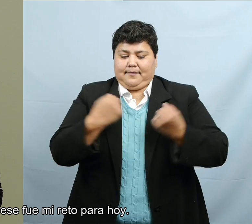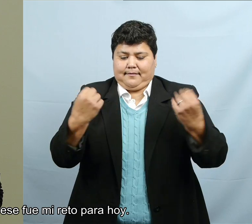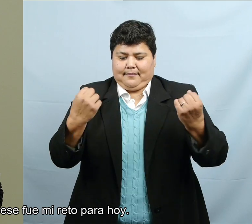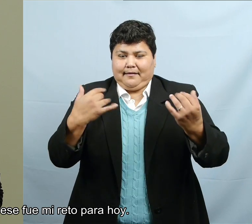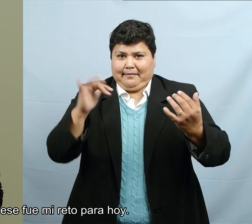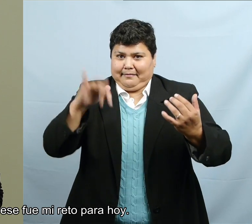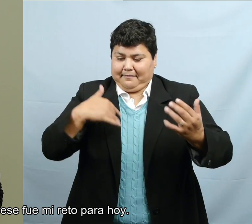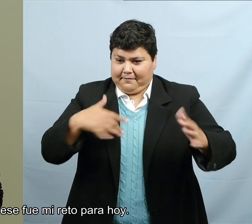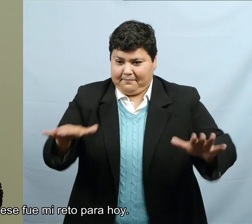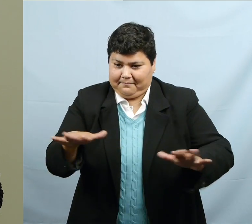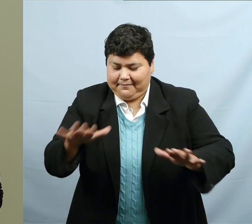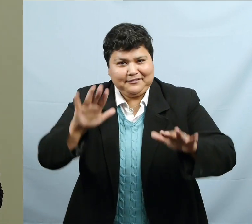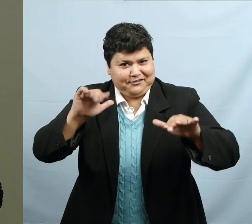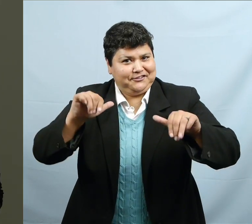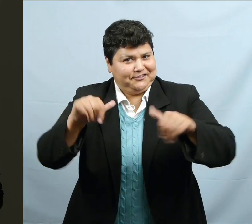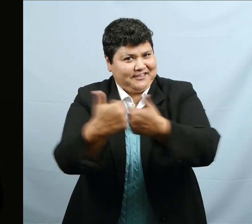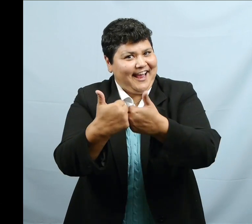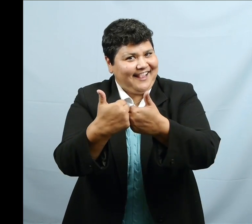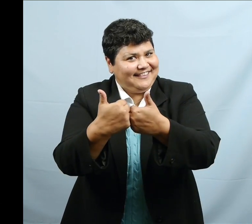my challenge today.